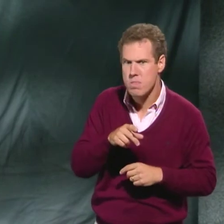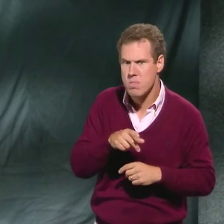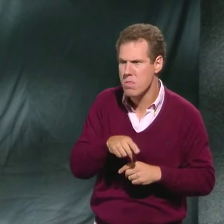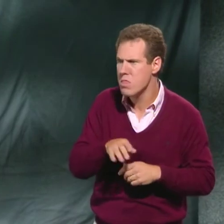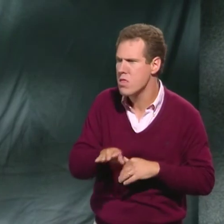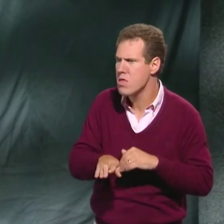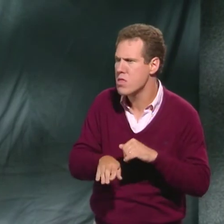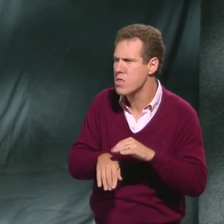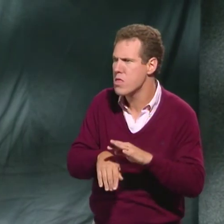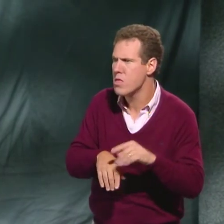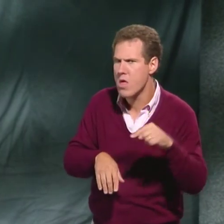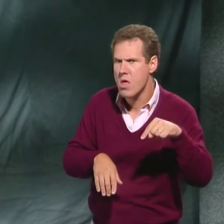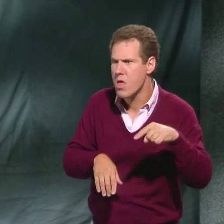and opened the door.